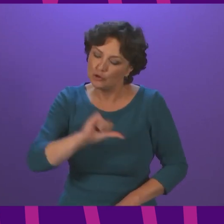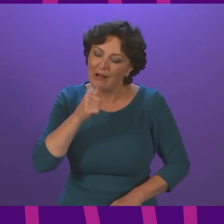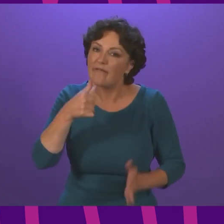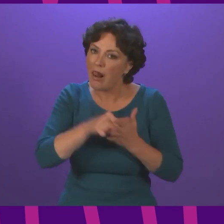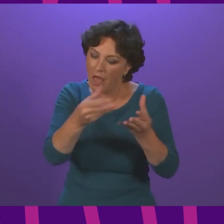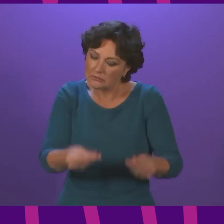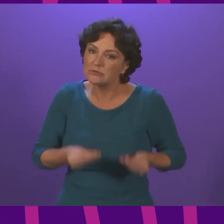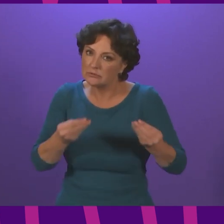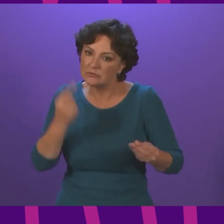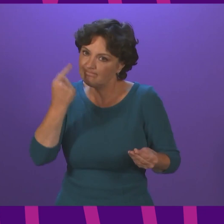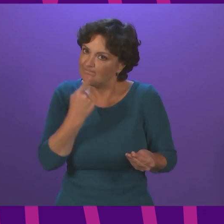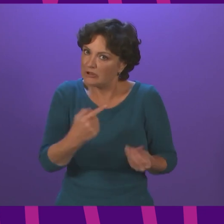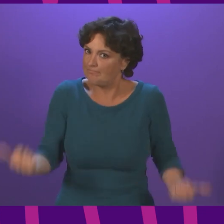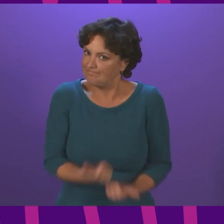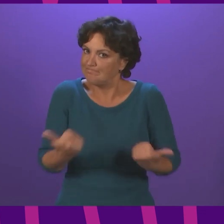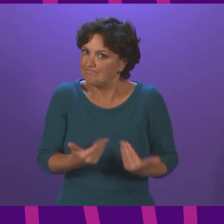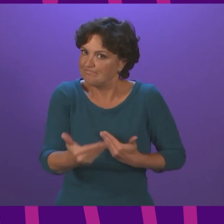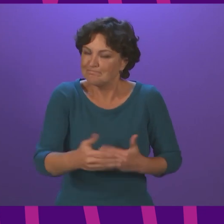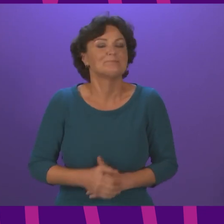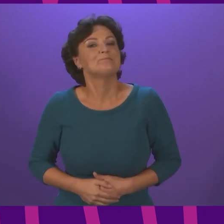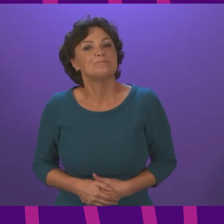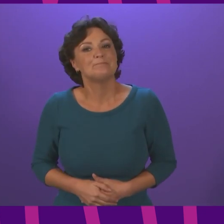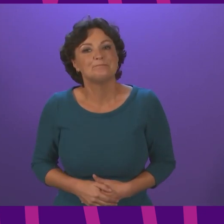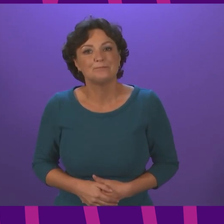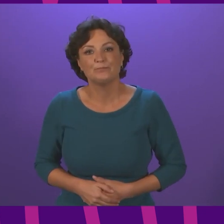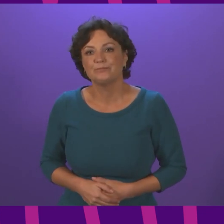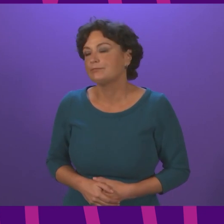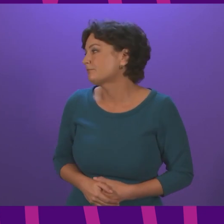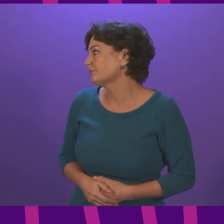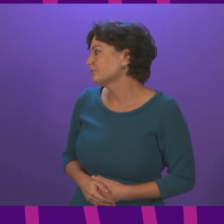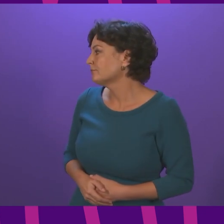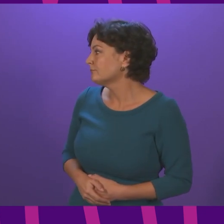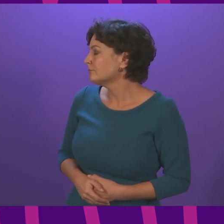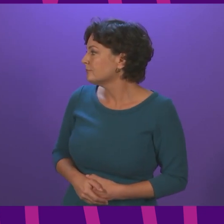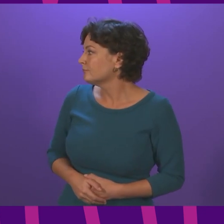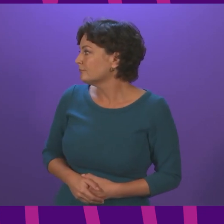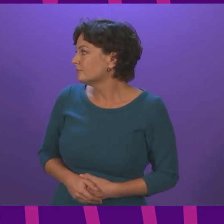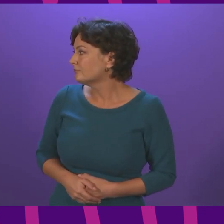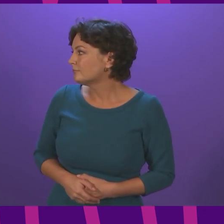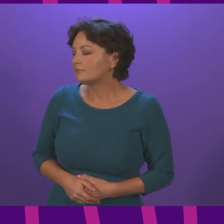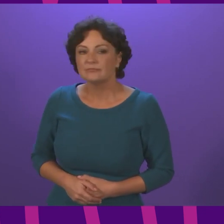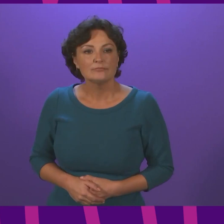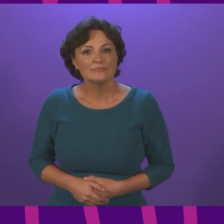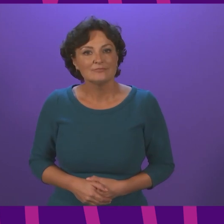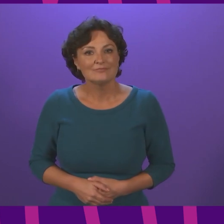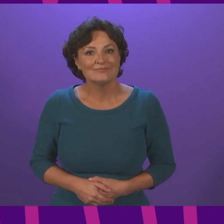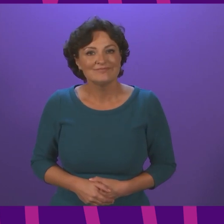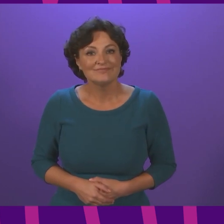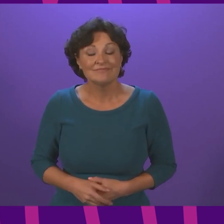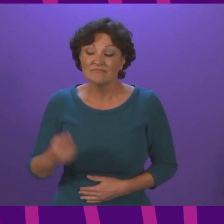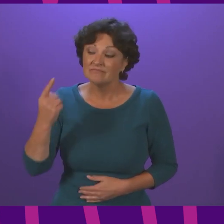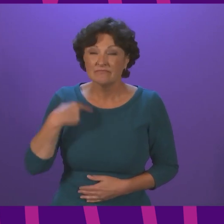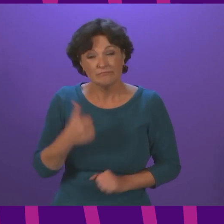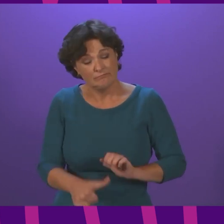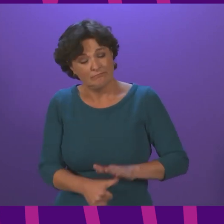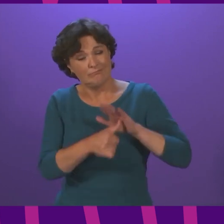contact their respective research team Tess White to be followed by Emma Harper Thank you presiding officer The head of